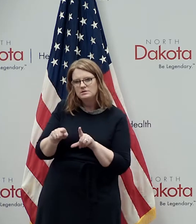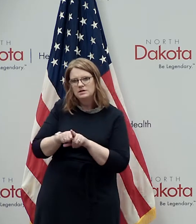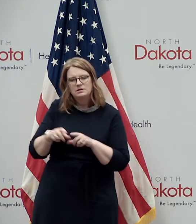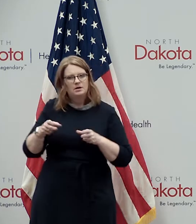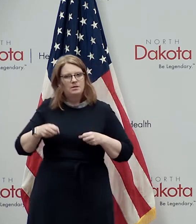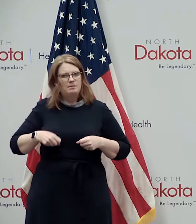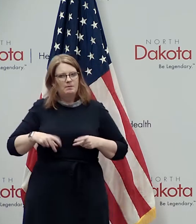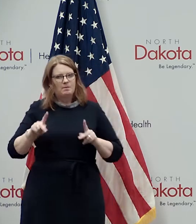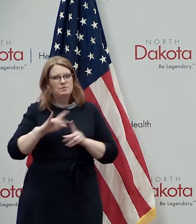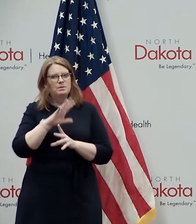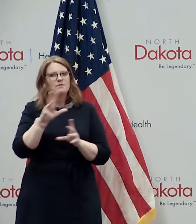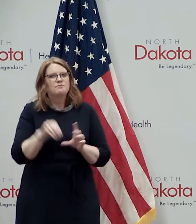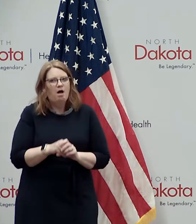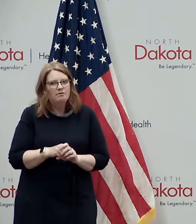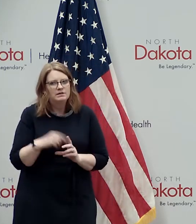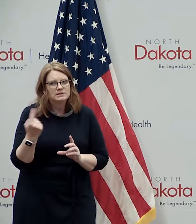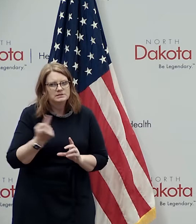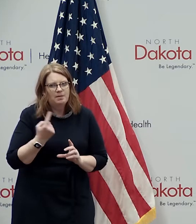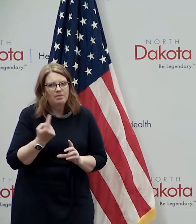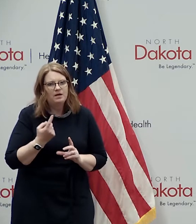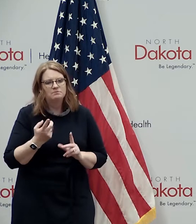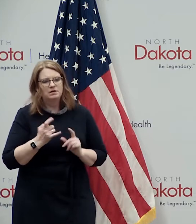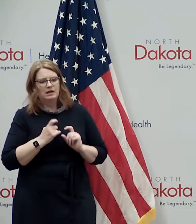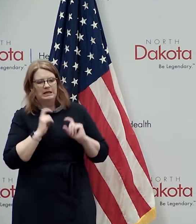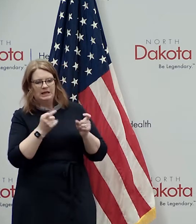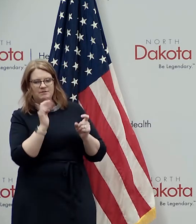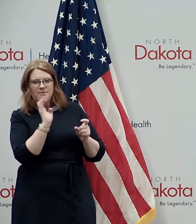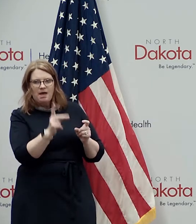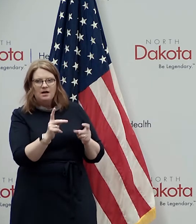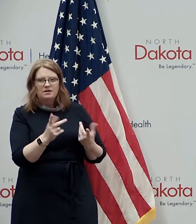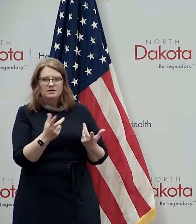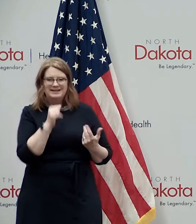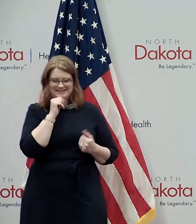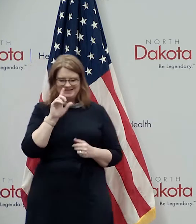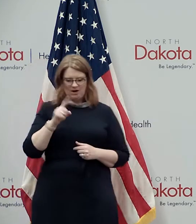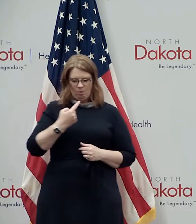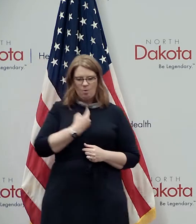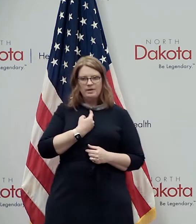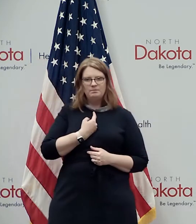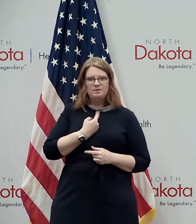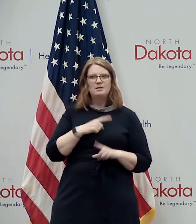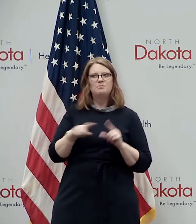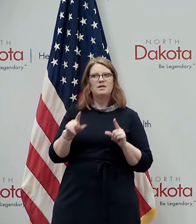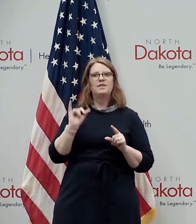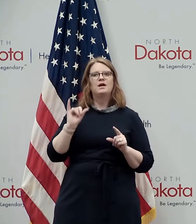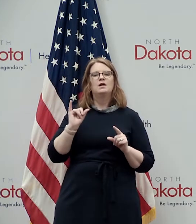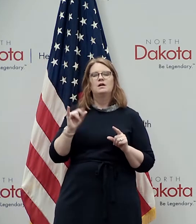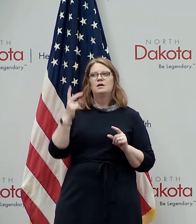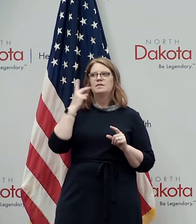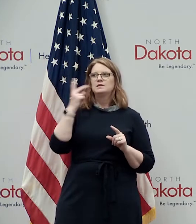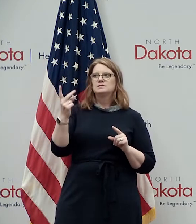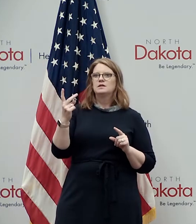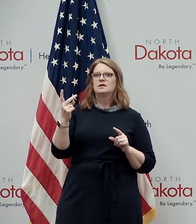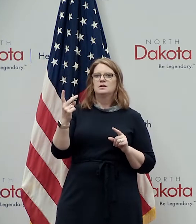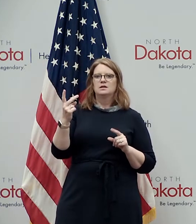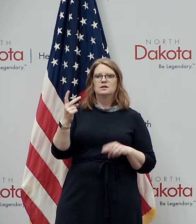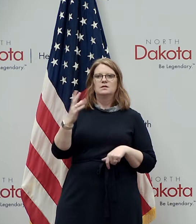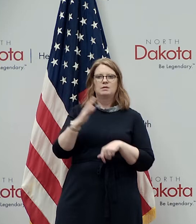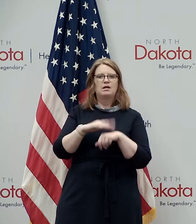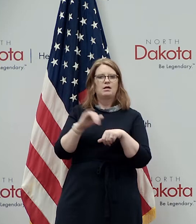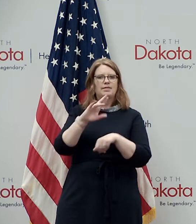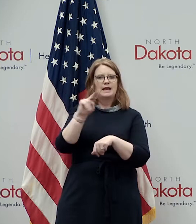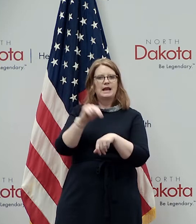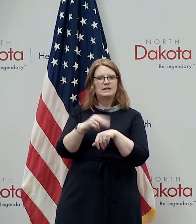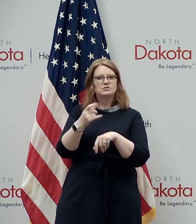something bigger than yourself and to give back to your community and our citizens see that every time we call out the national